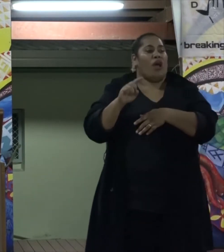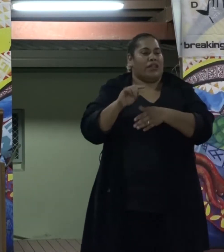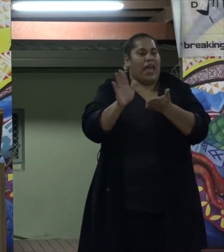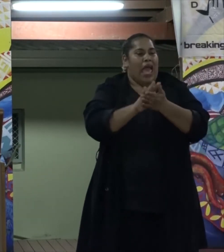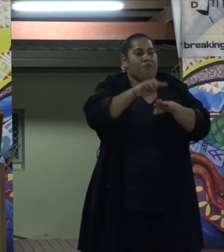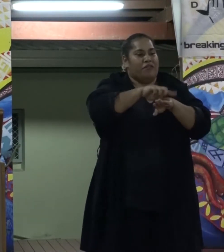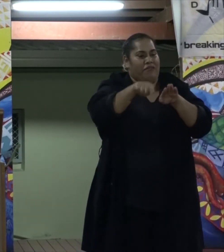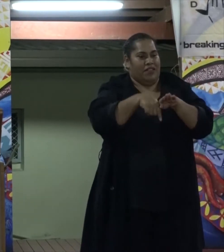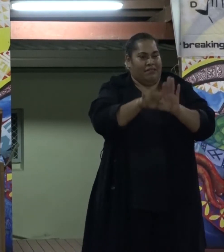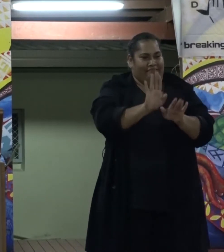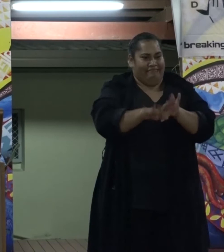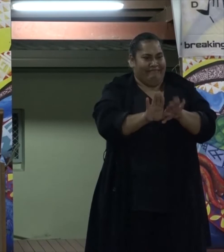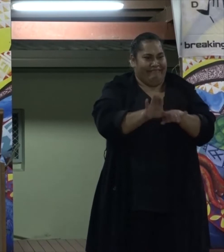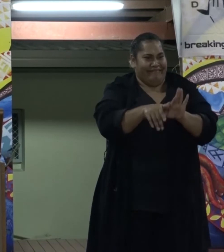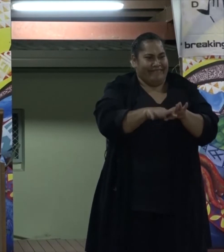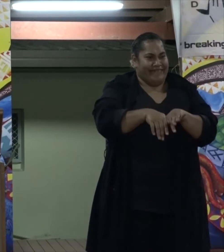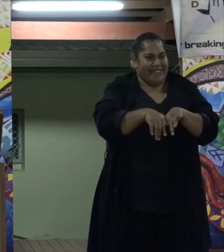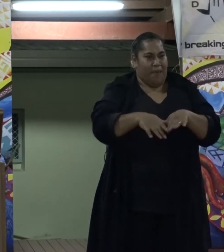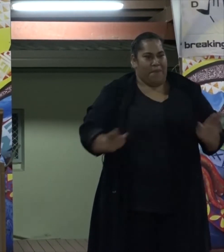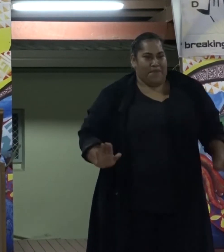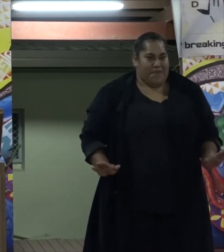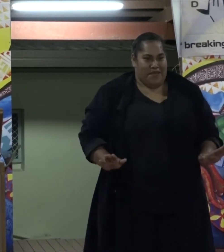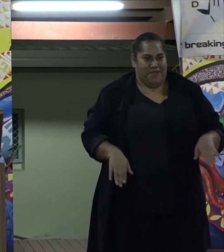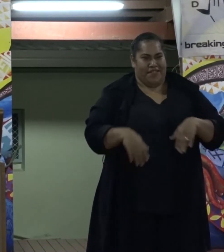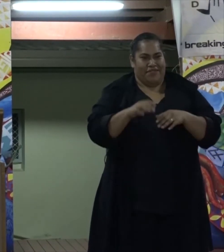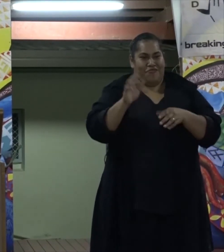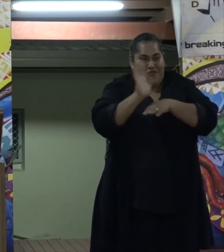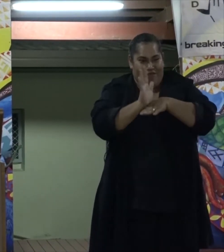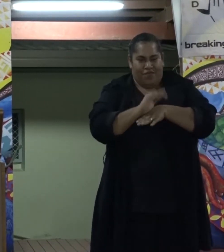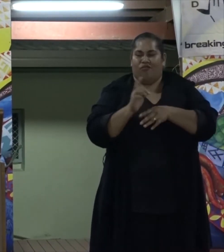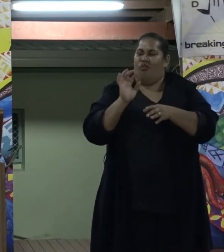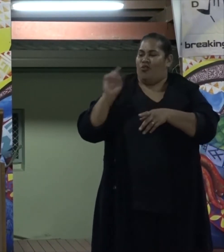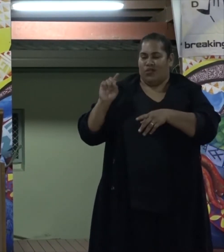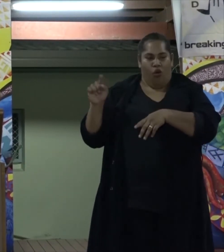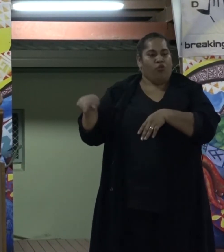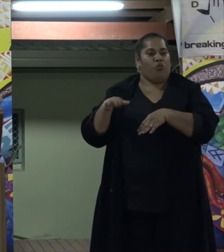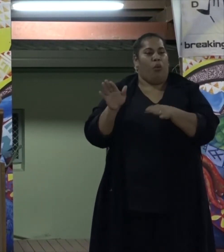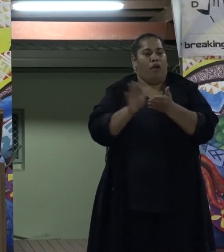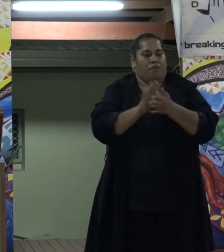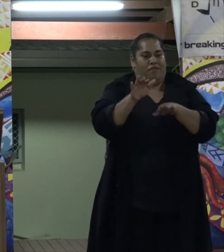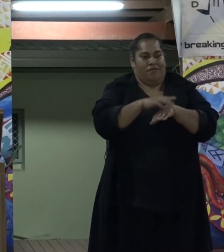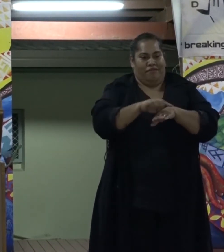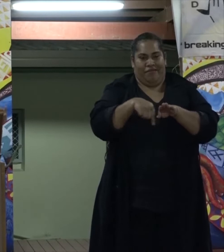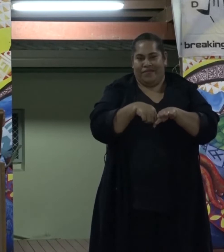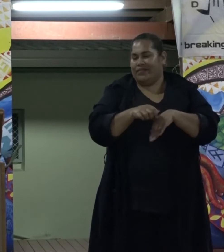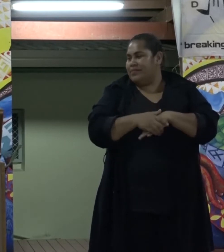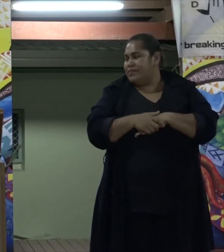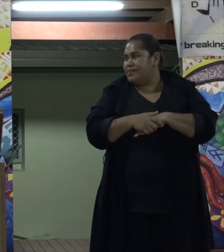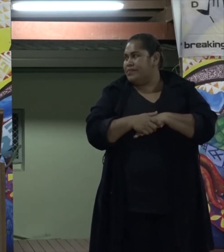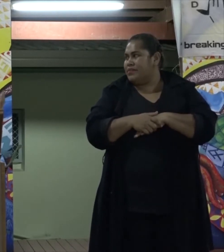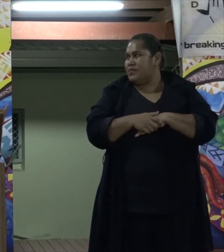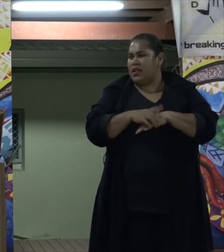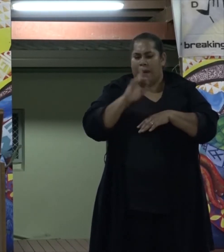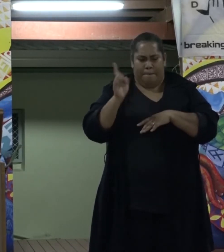volumes. Running has added meaning to my life, and has helped me develop in terms of leadership skills, self-esteem,